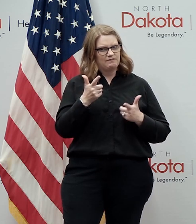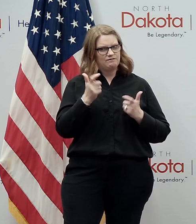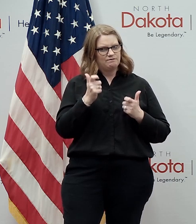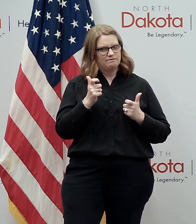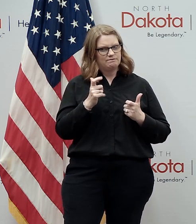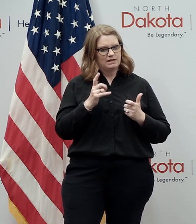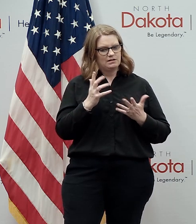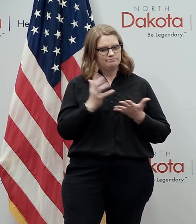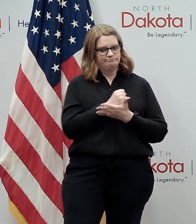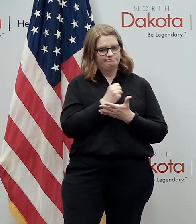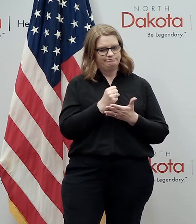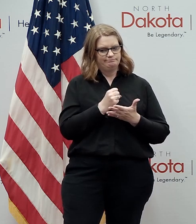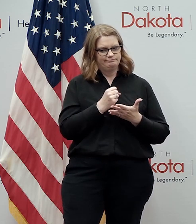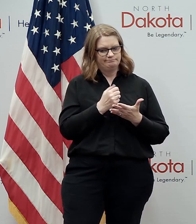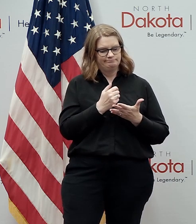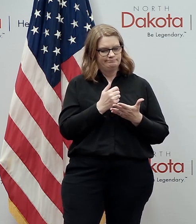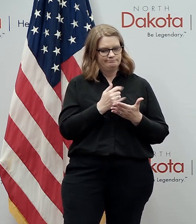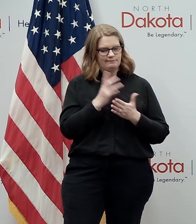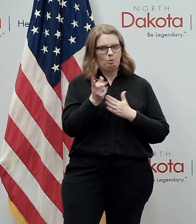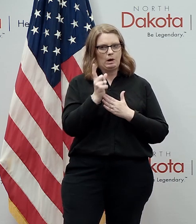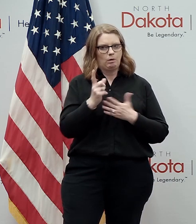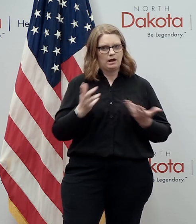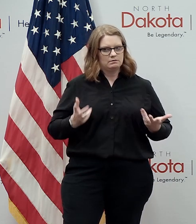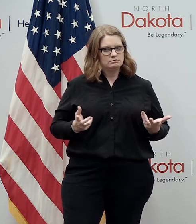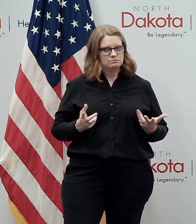and and i would say sometimes uh